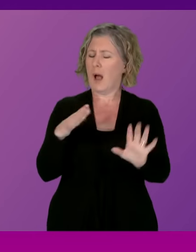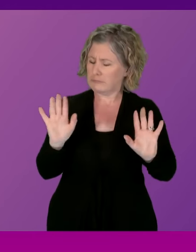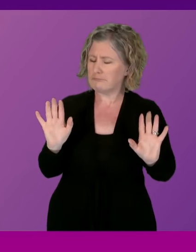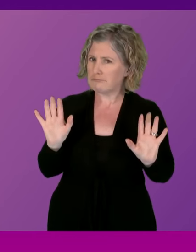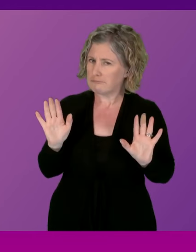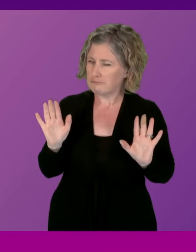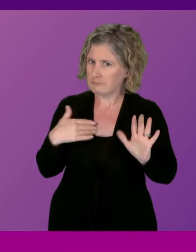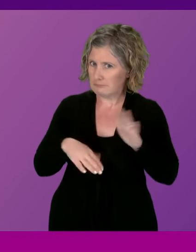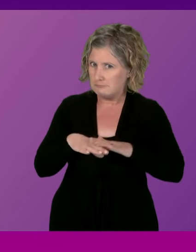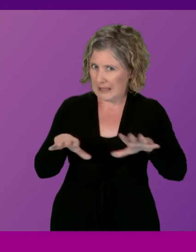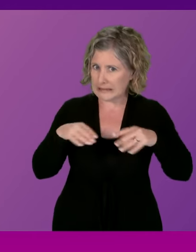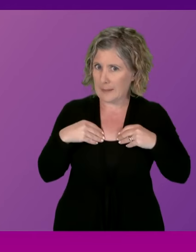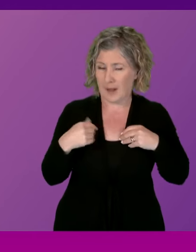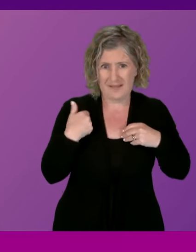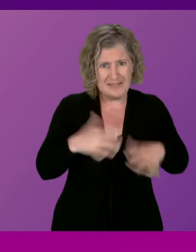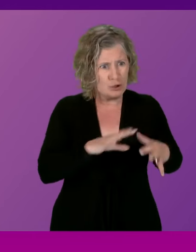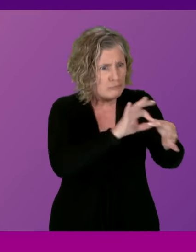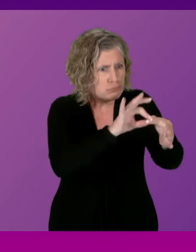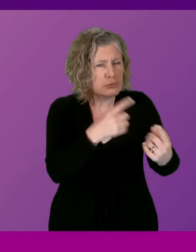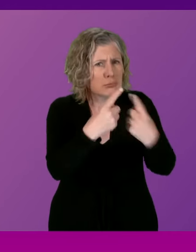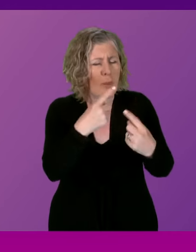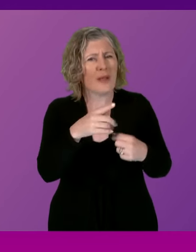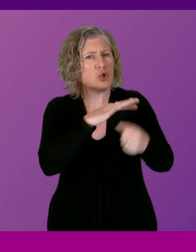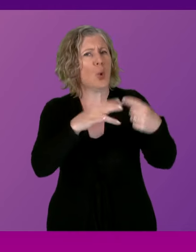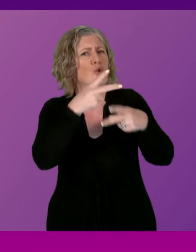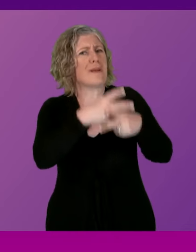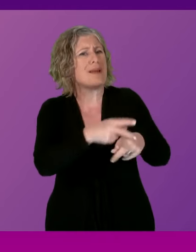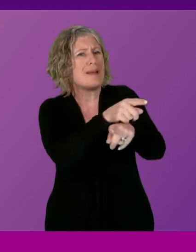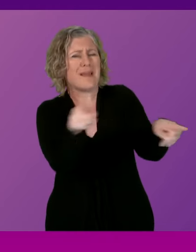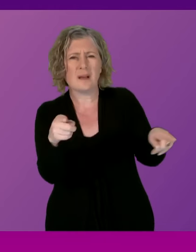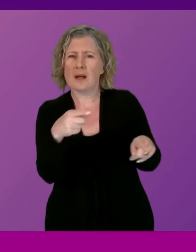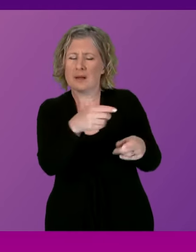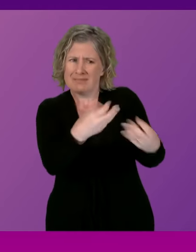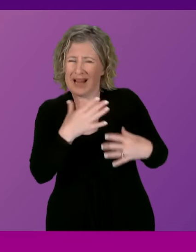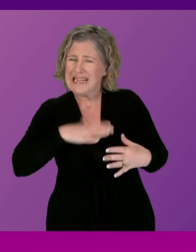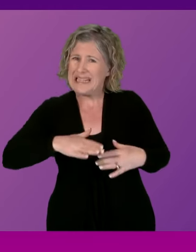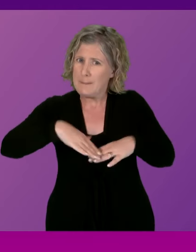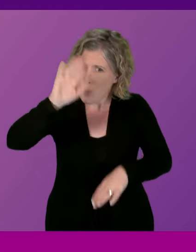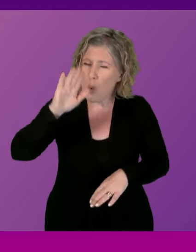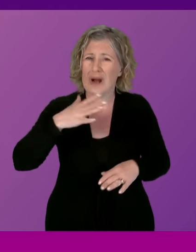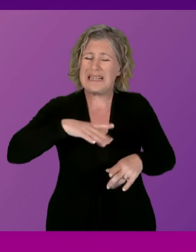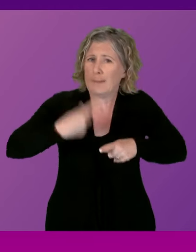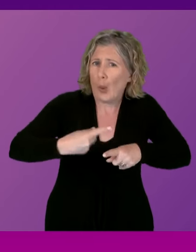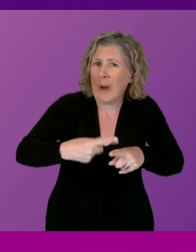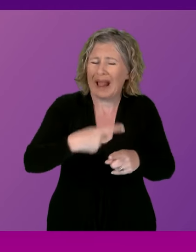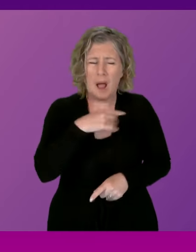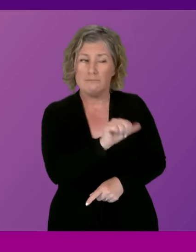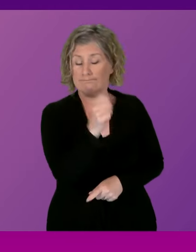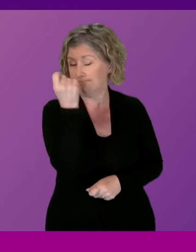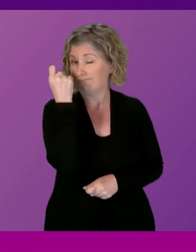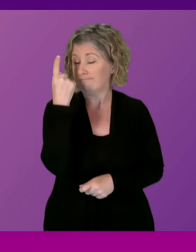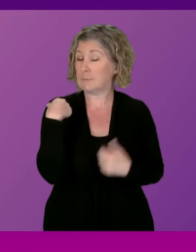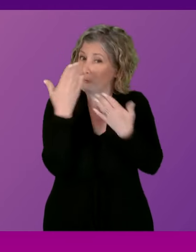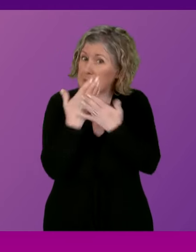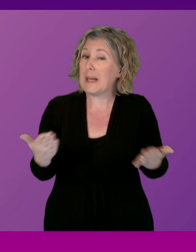I have engaged with the social care workforce that they want us to go further and they want us to go faster. I completely respect that and understand